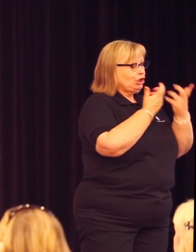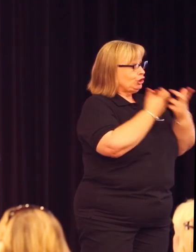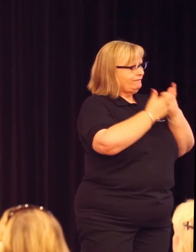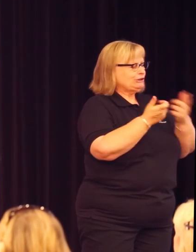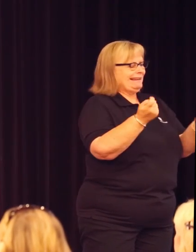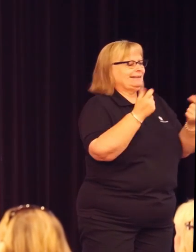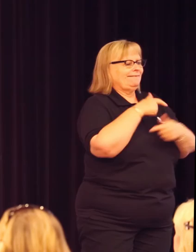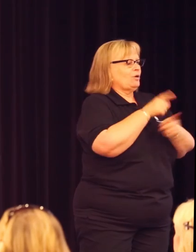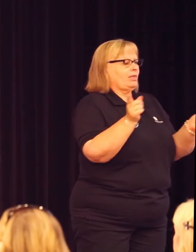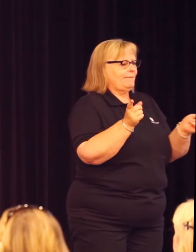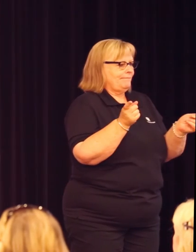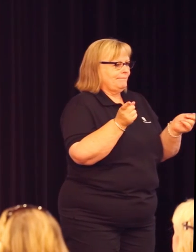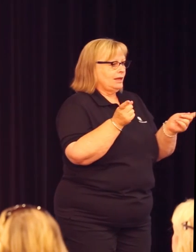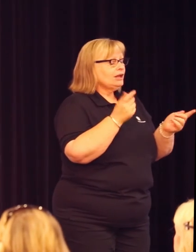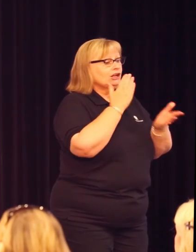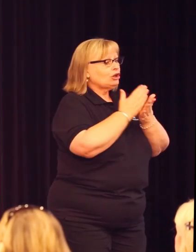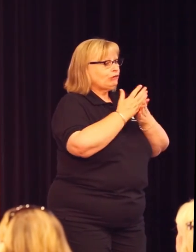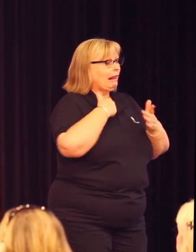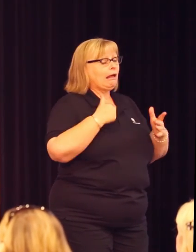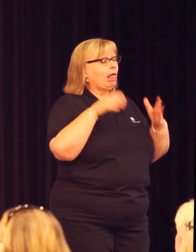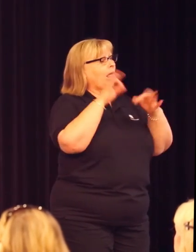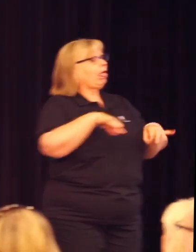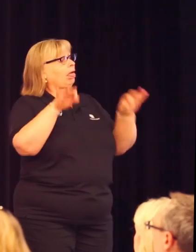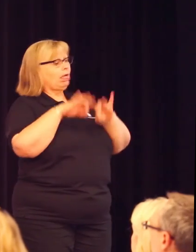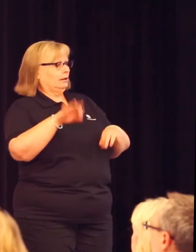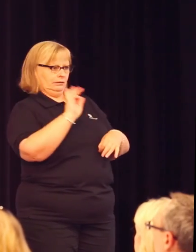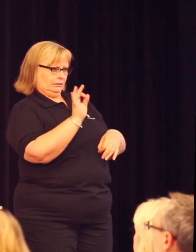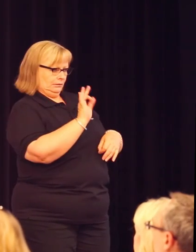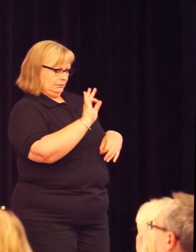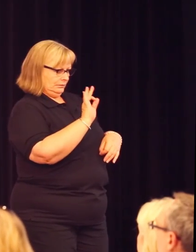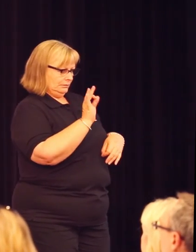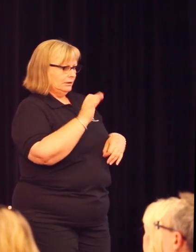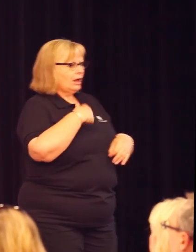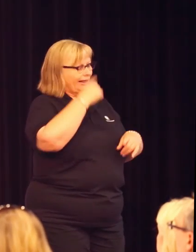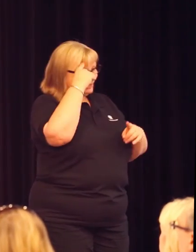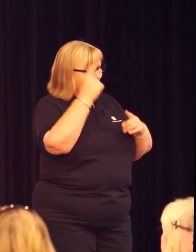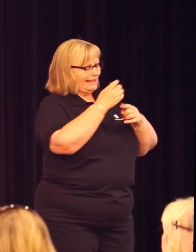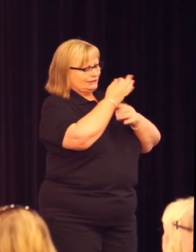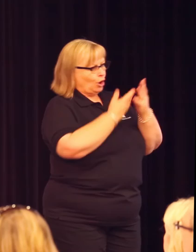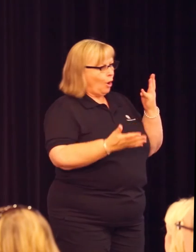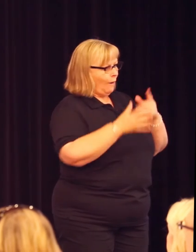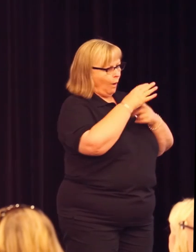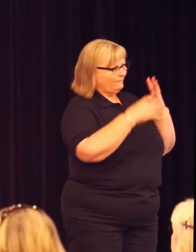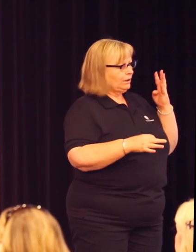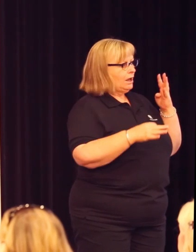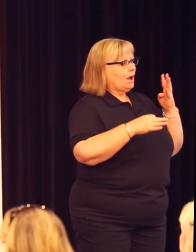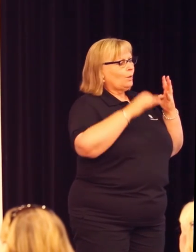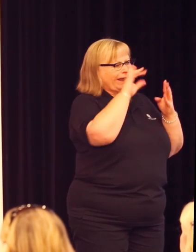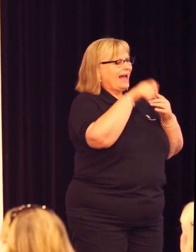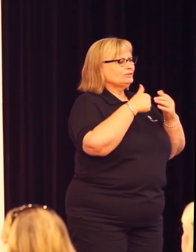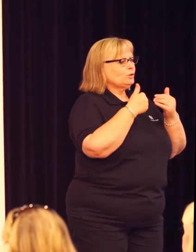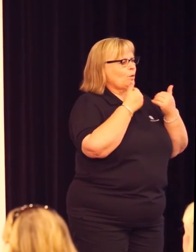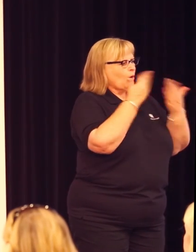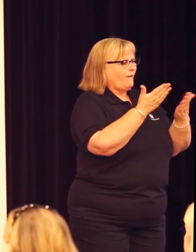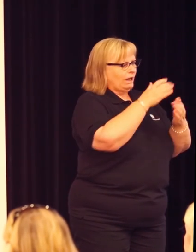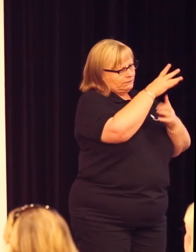and easy. So I don't take any of that for granted and I don't believe that a smorgasbord is what we're offering. I actually think we're